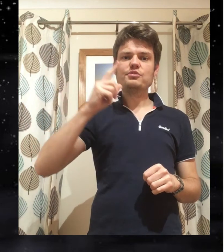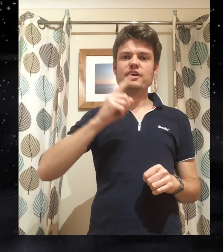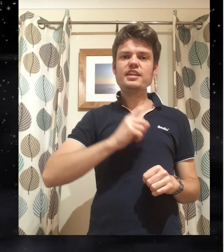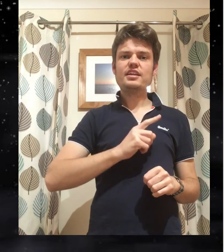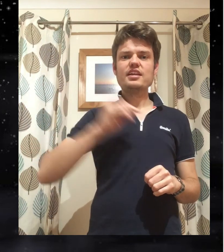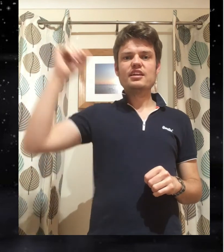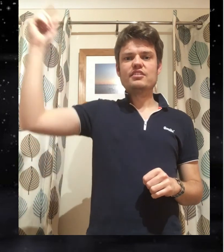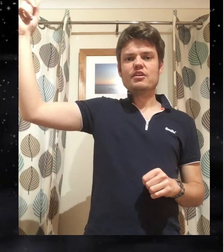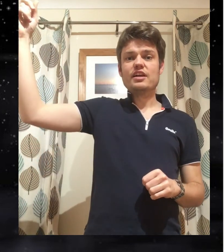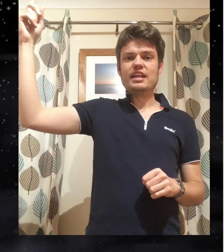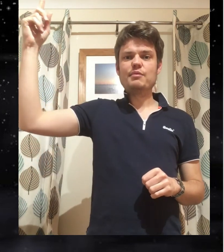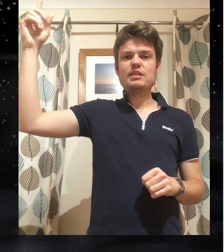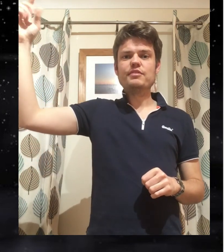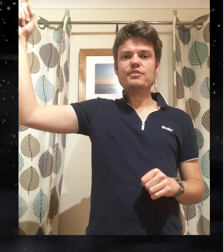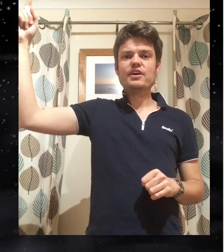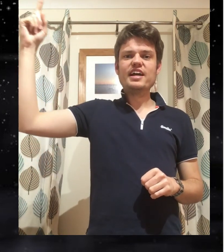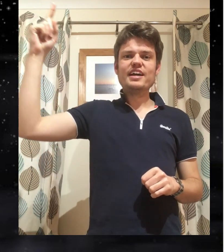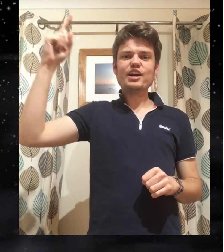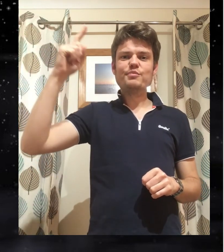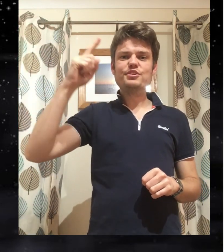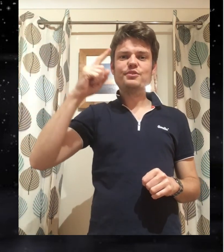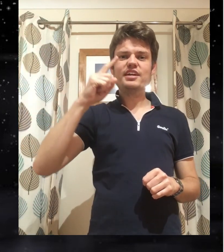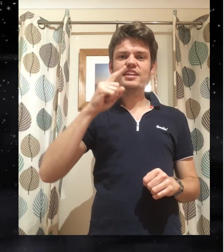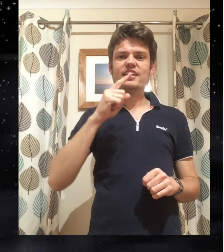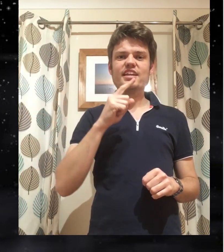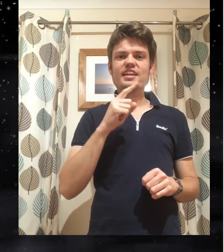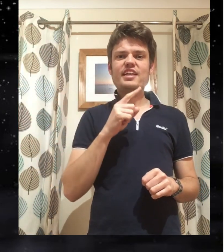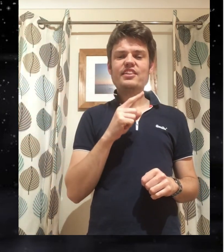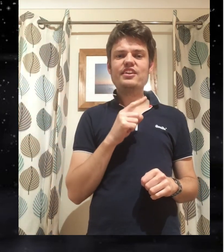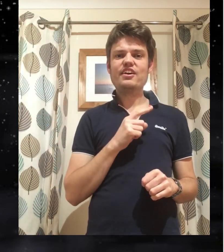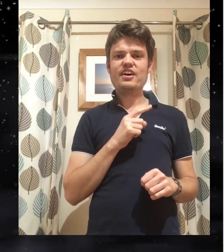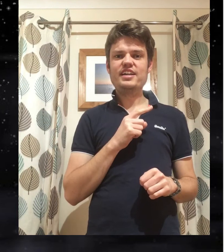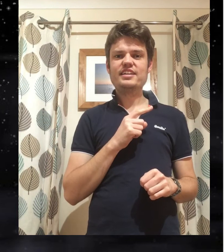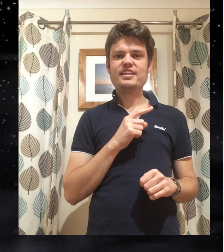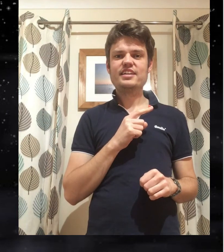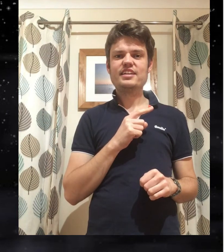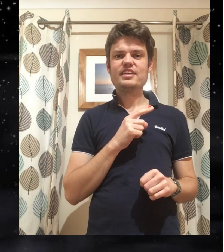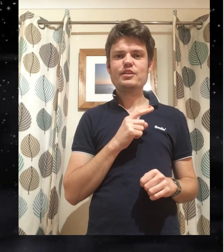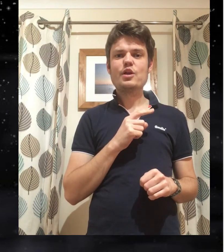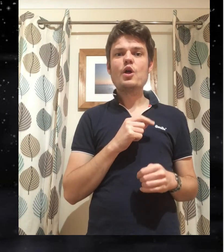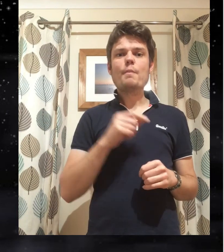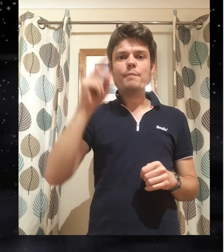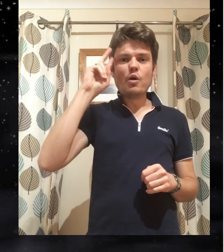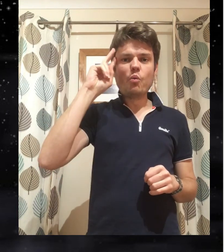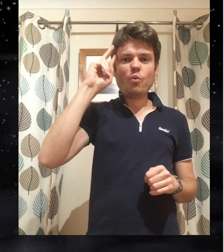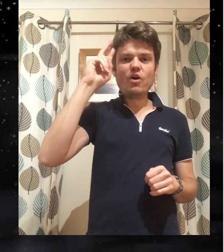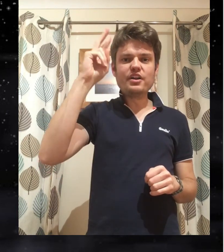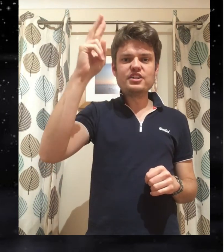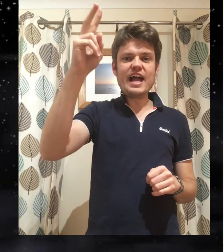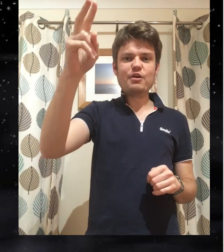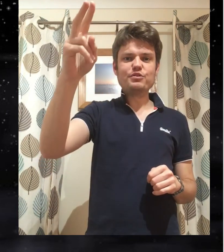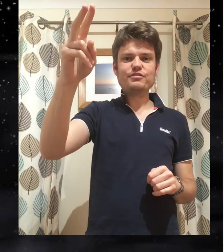join like we did before come join the line but